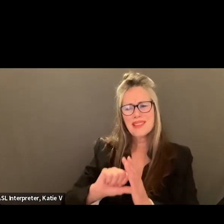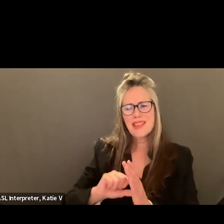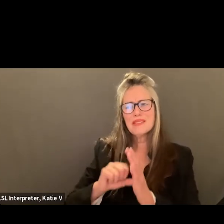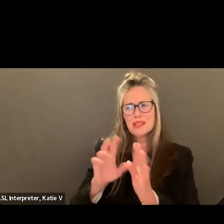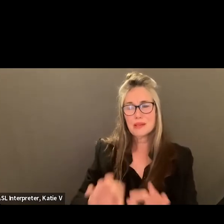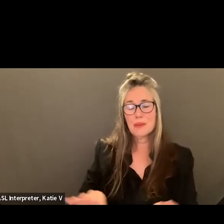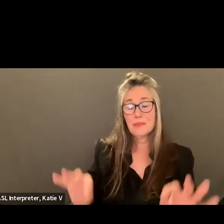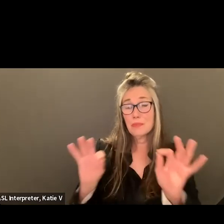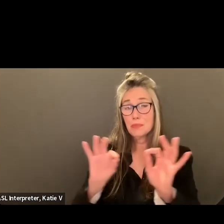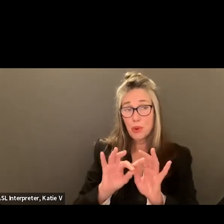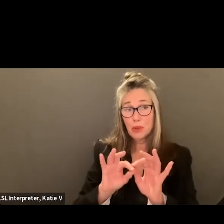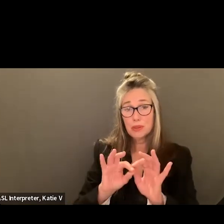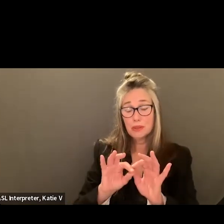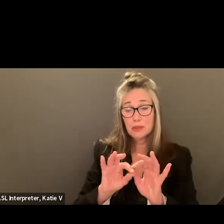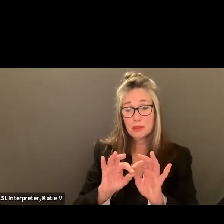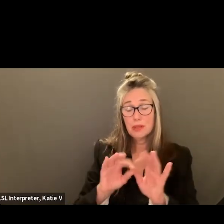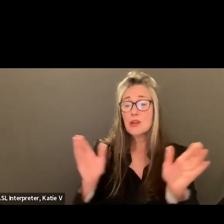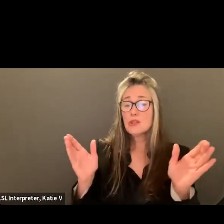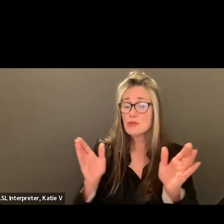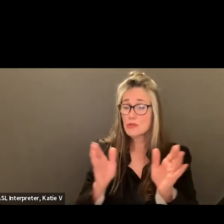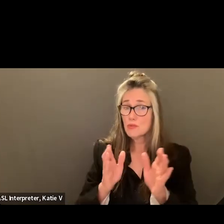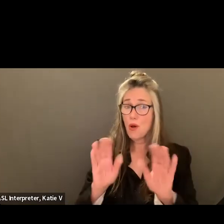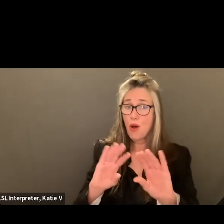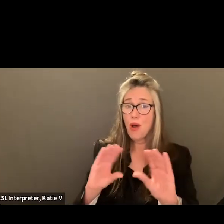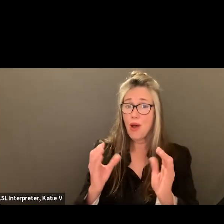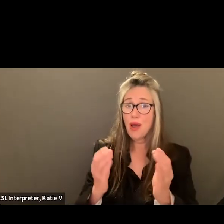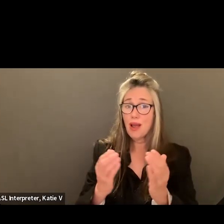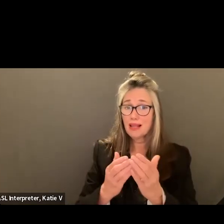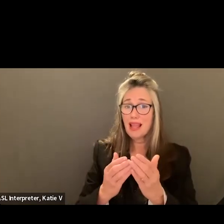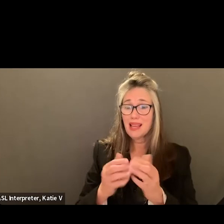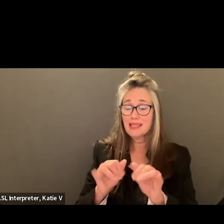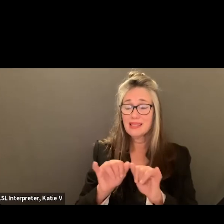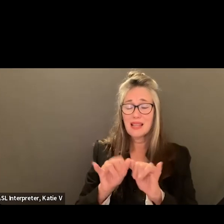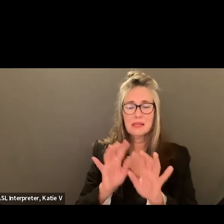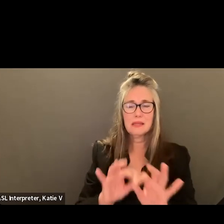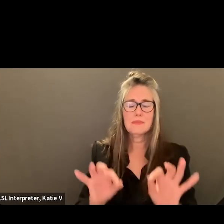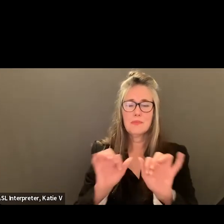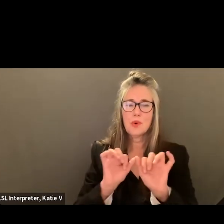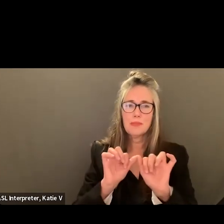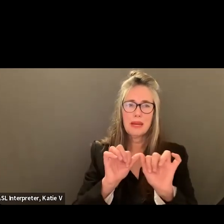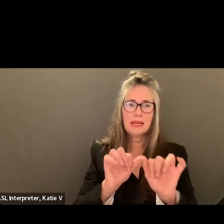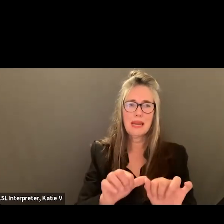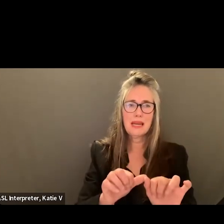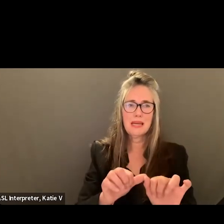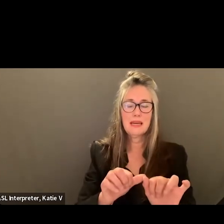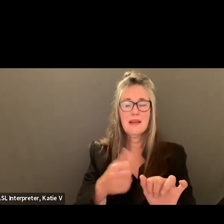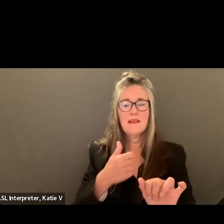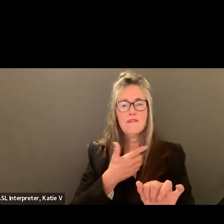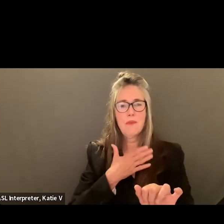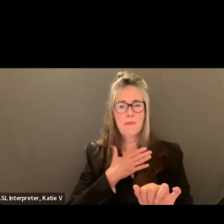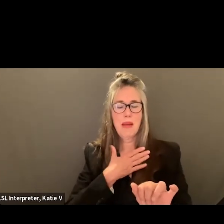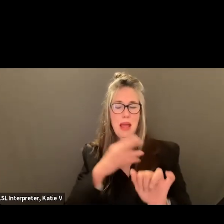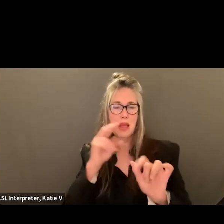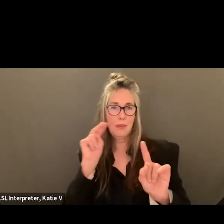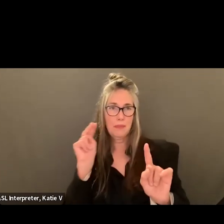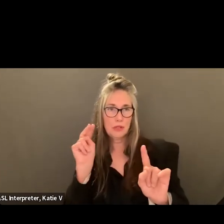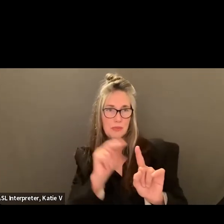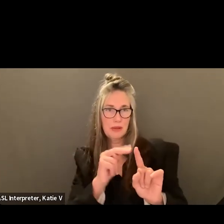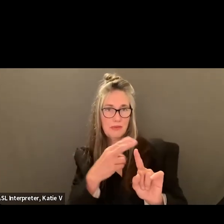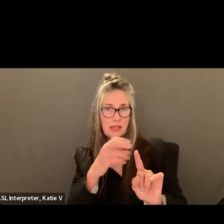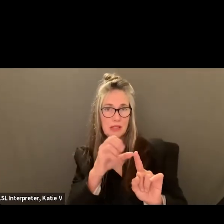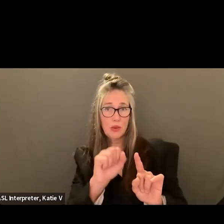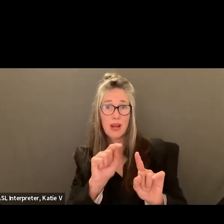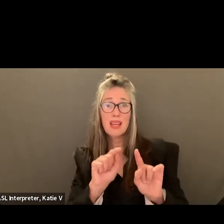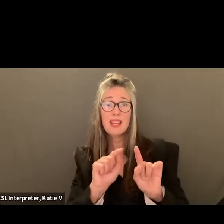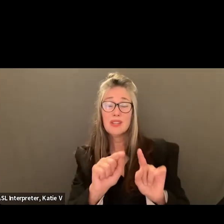the importance of maintaining small class sizes from the high school teacher perspective. I know that while